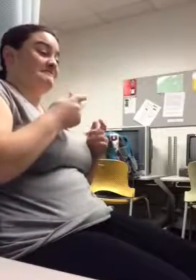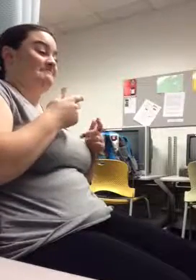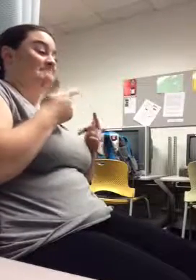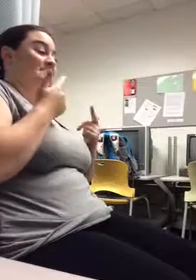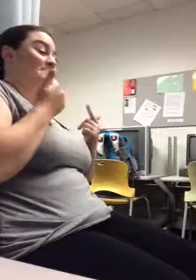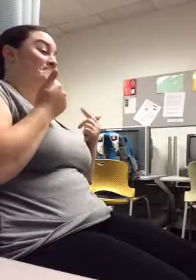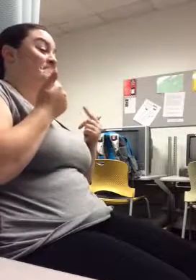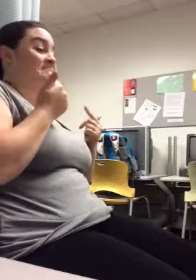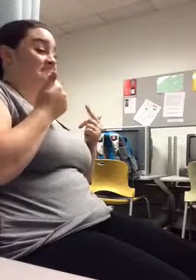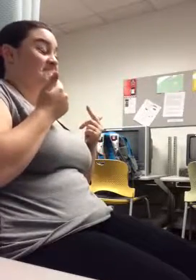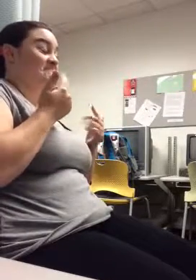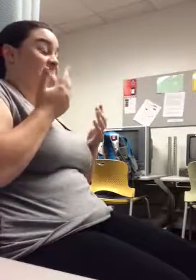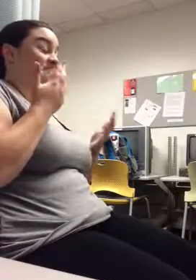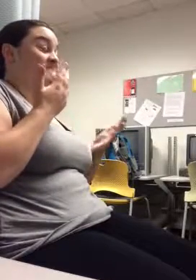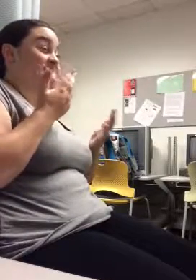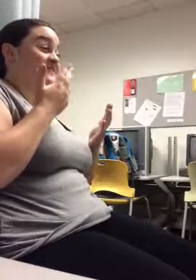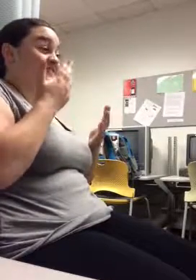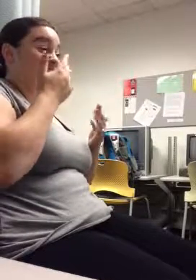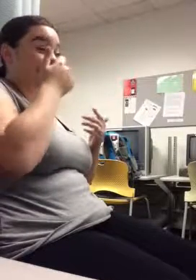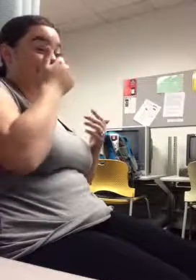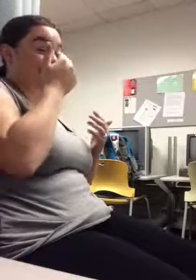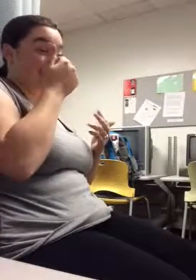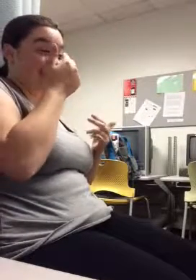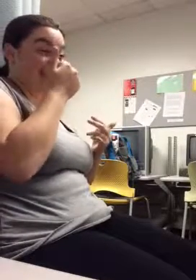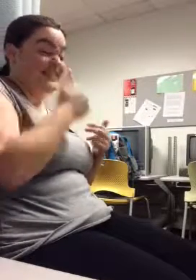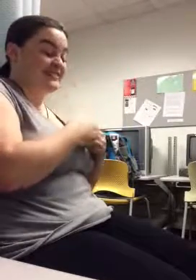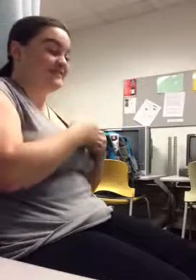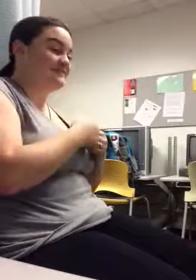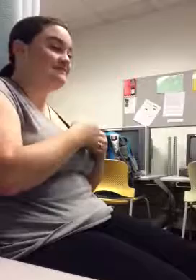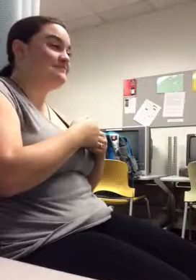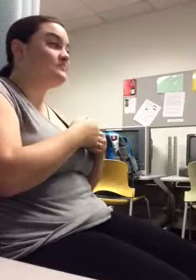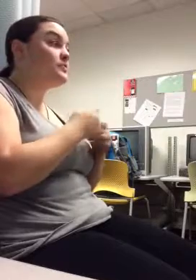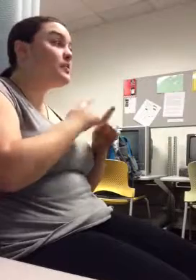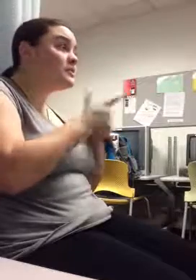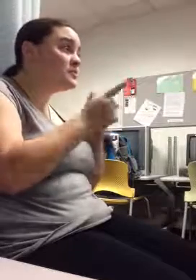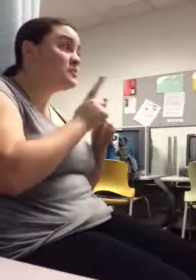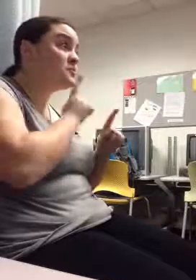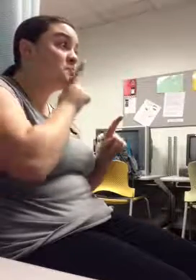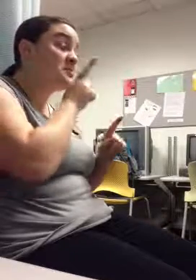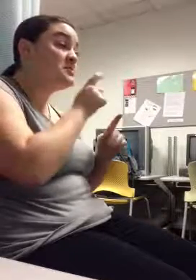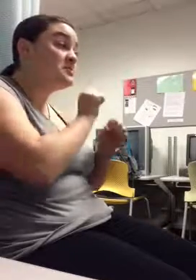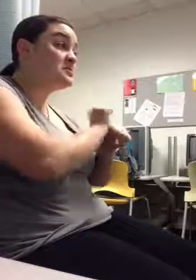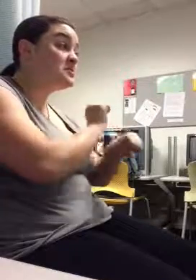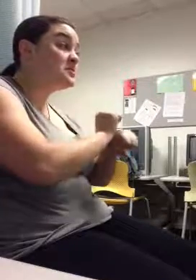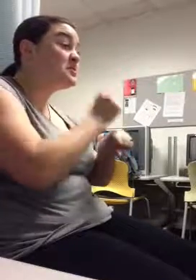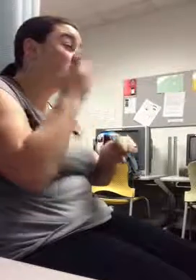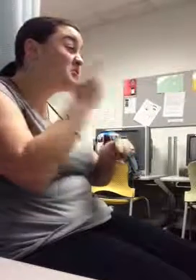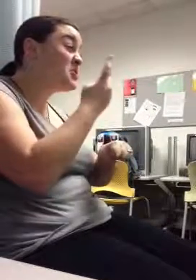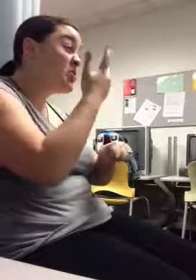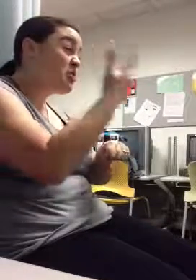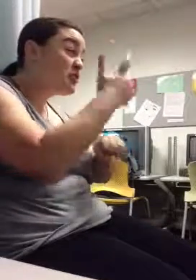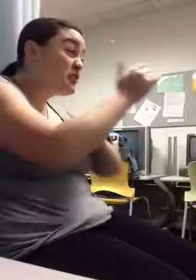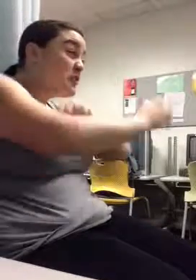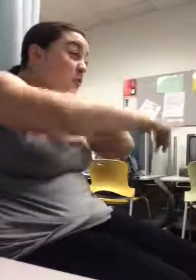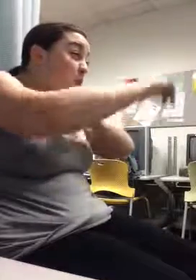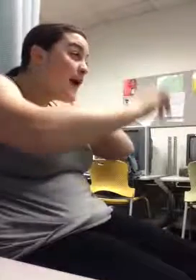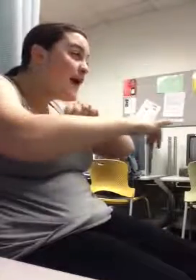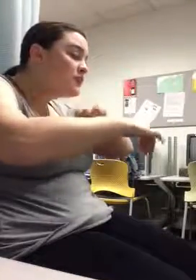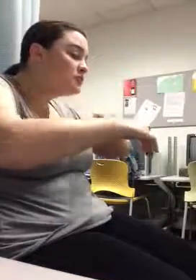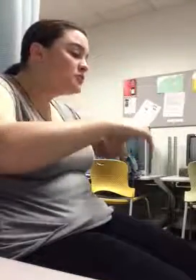But it was a lot of fun. And we ended up seeing three whales go past right underneath us, which